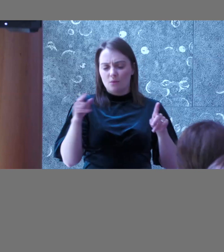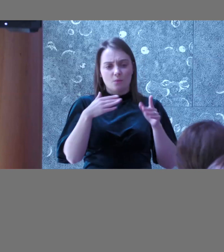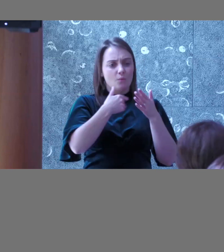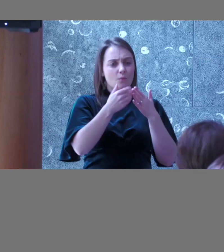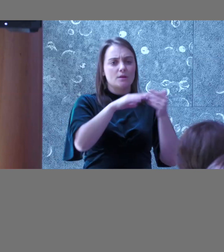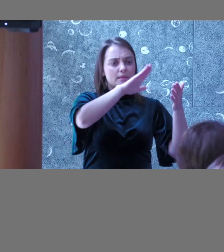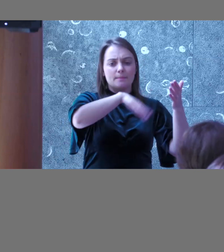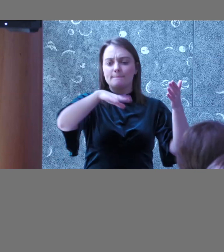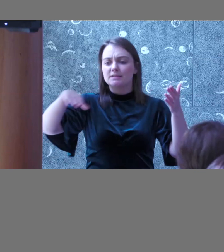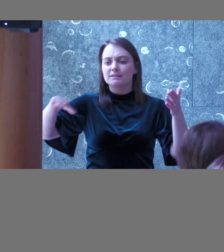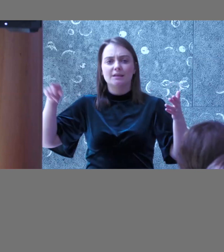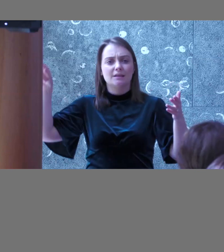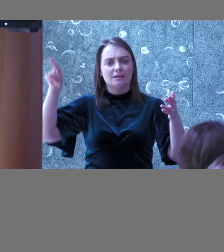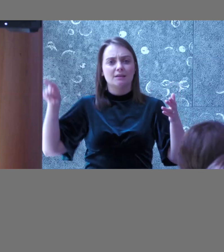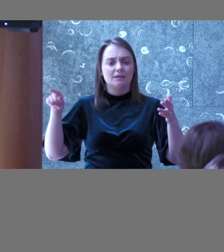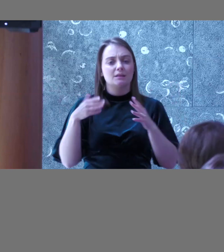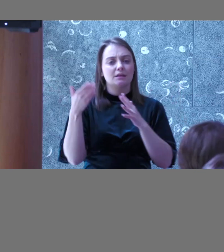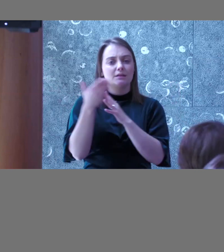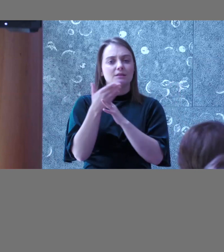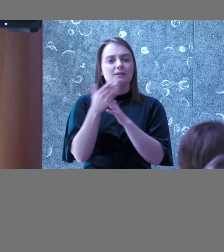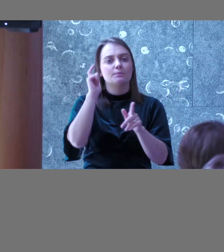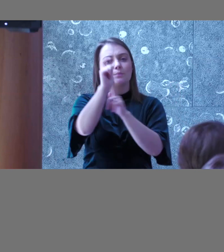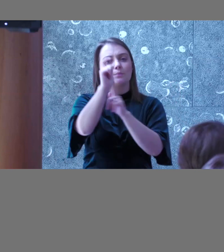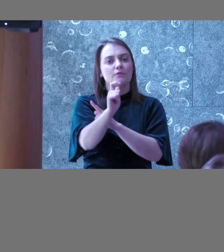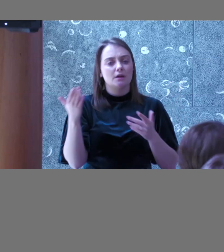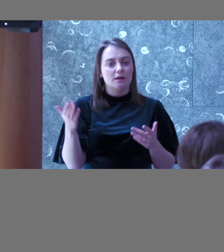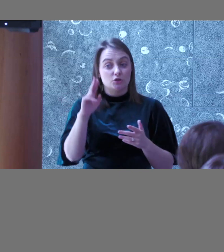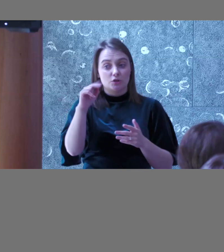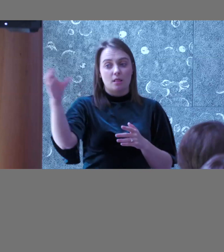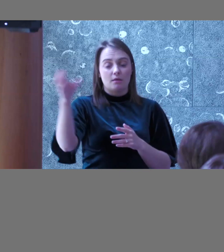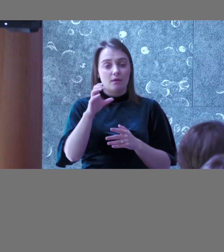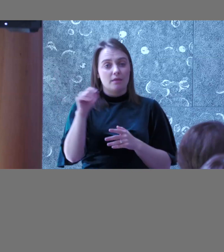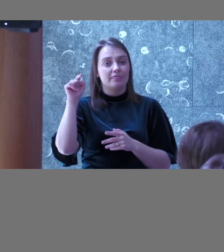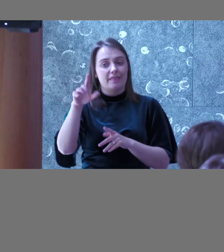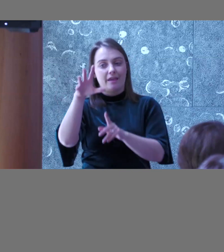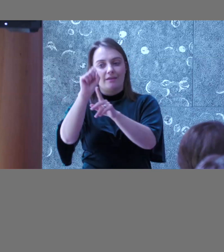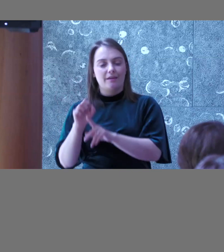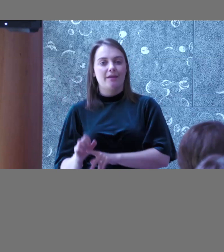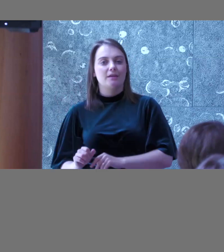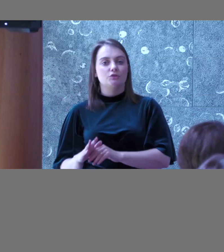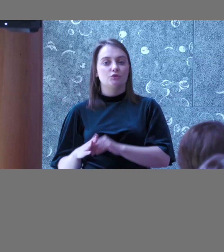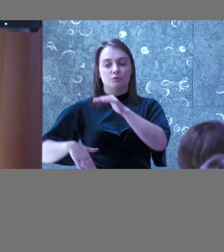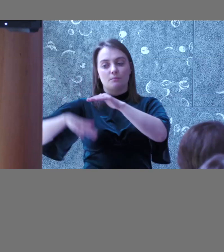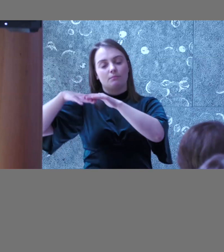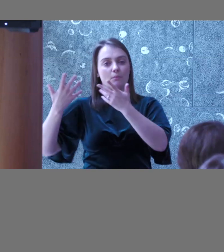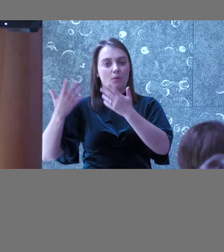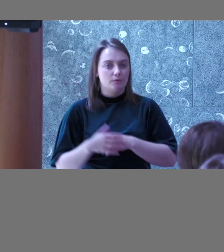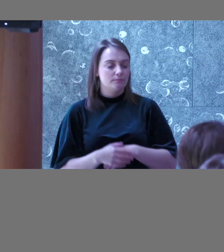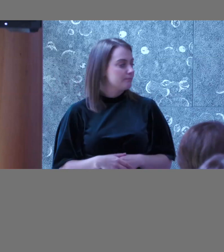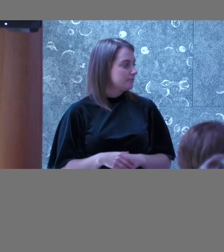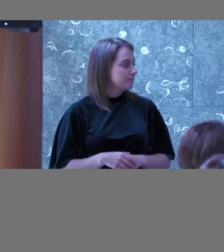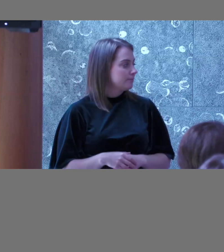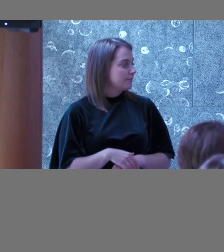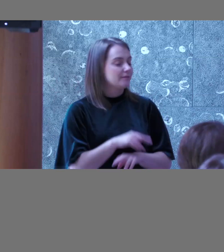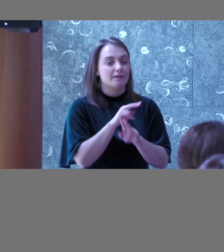that accessibility professionals can assess? That's